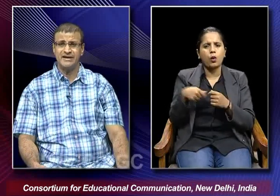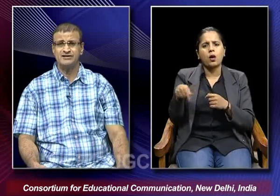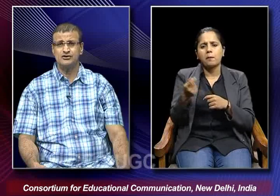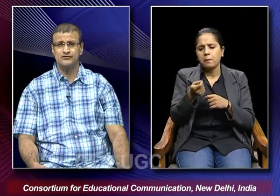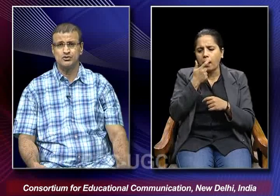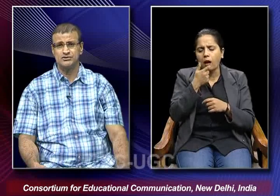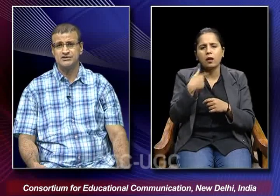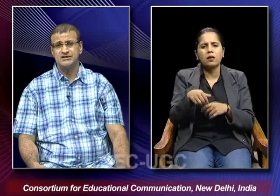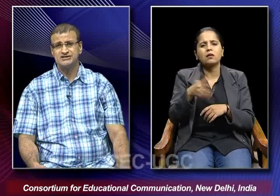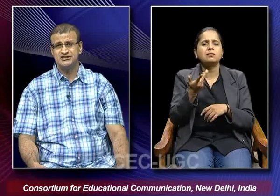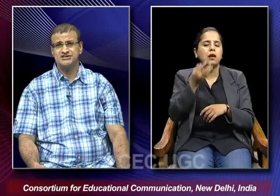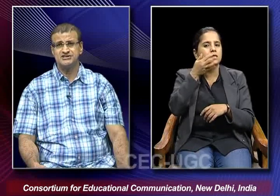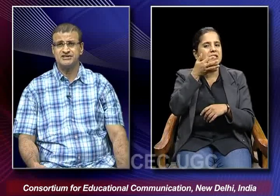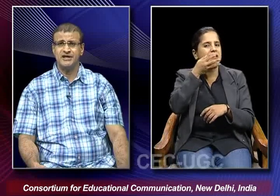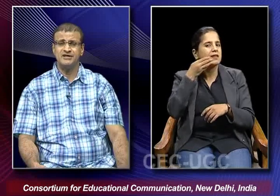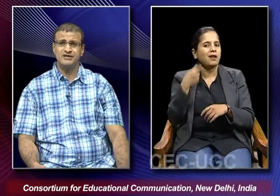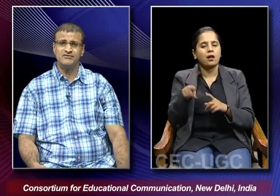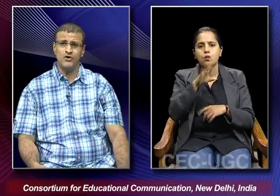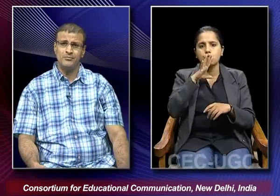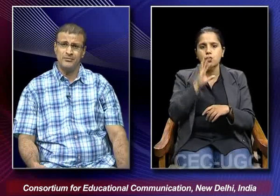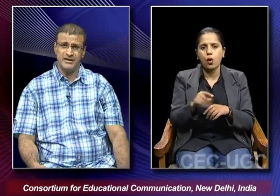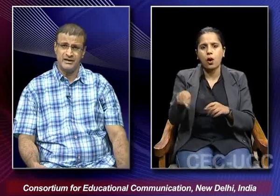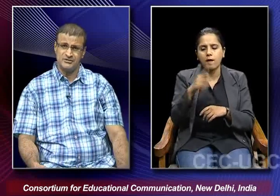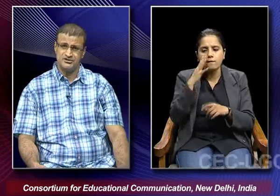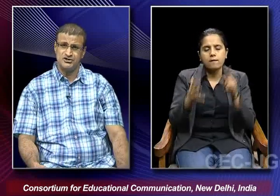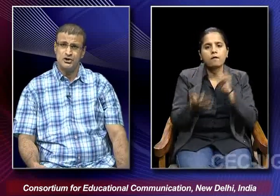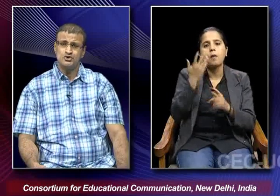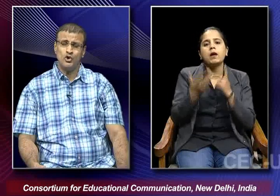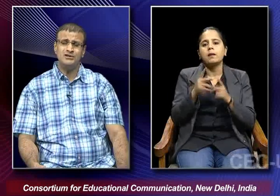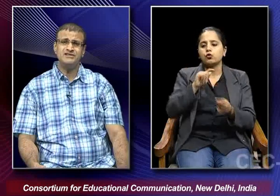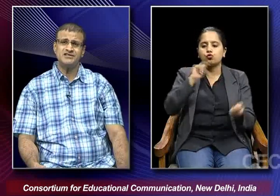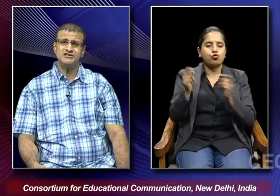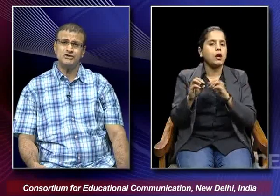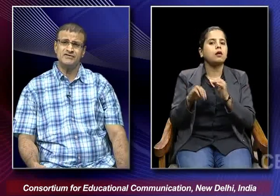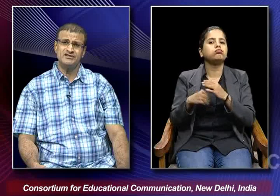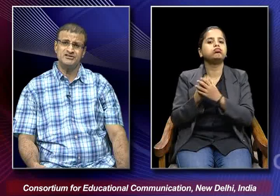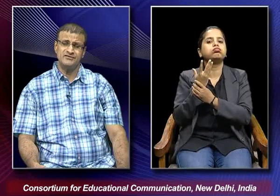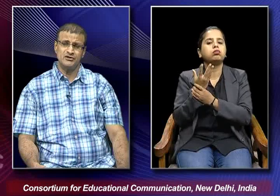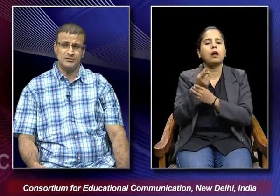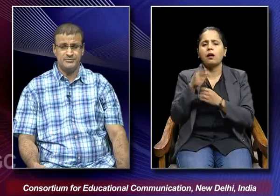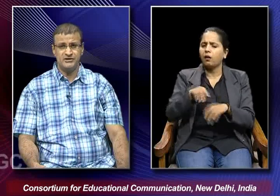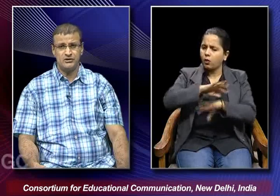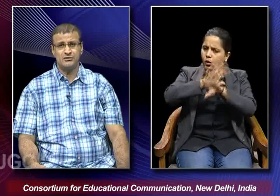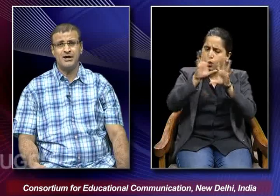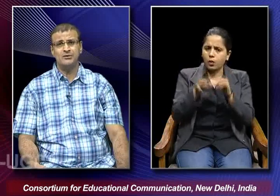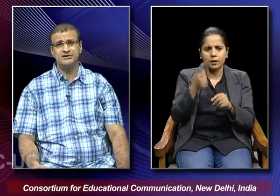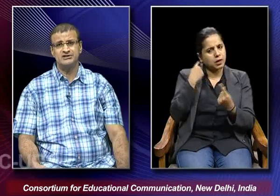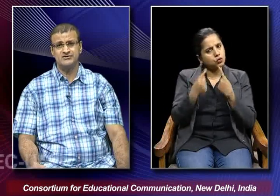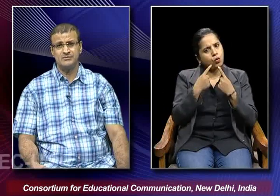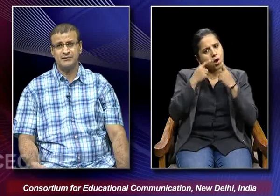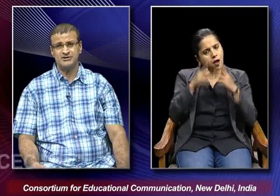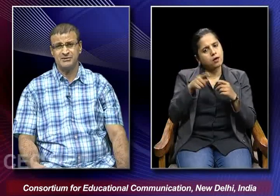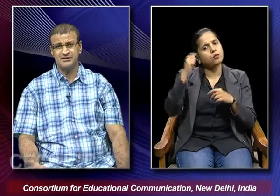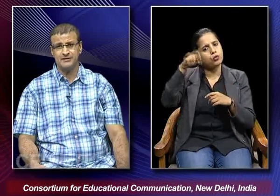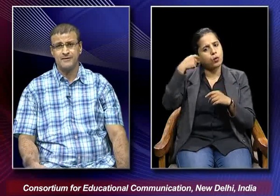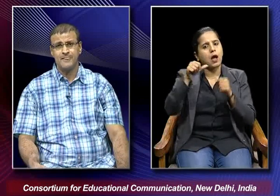that the nectar of truth, justice and reform may emerge. So, all these kinds of things they were being talked about in this